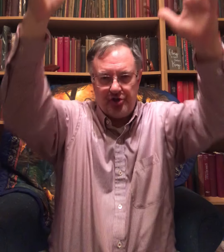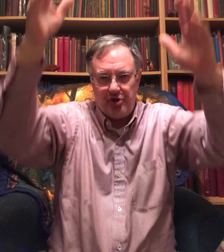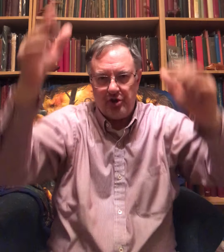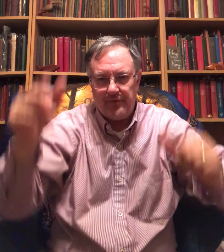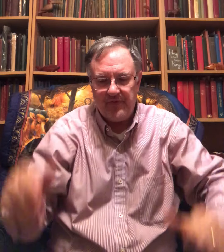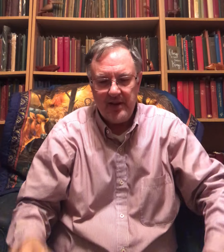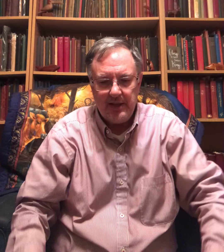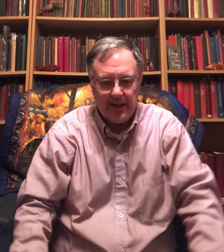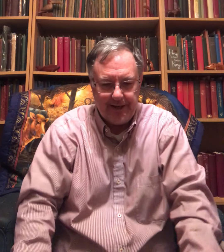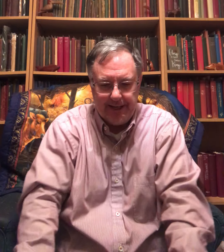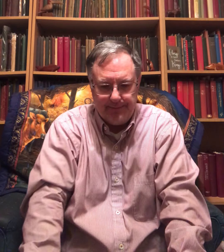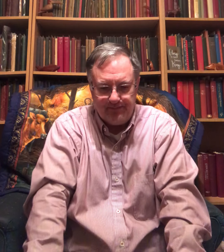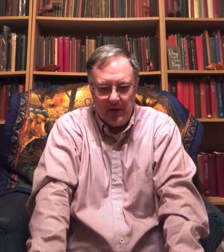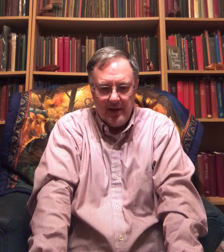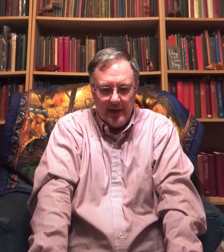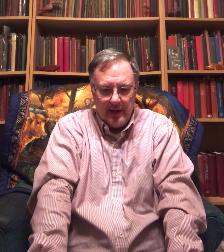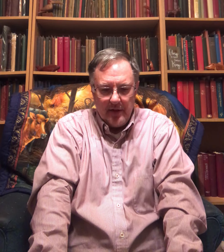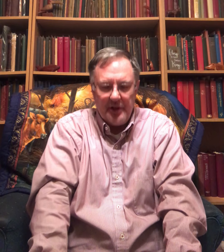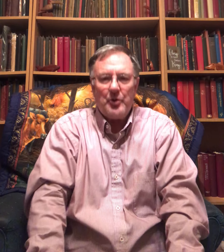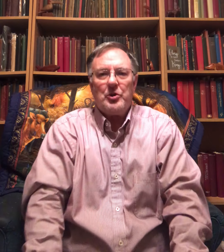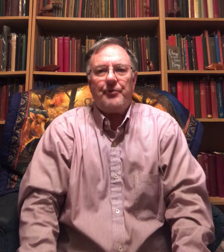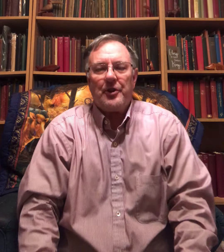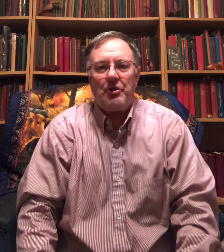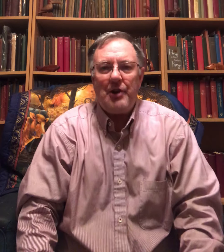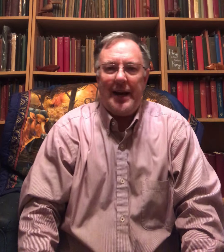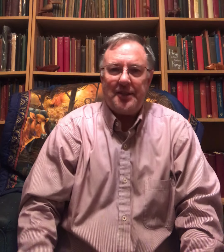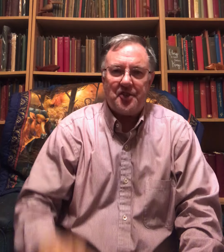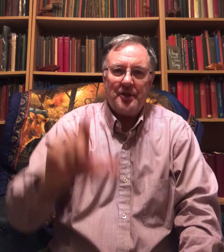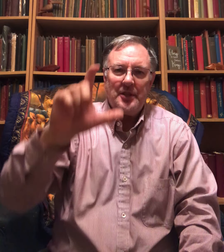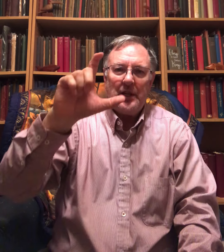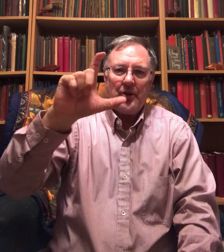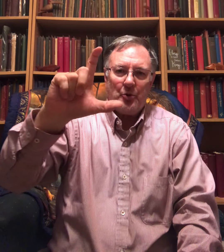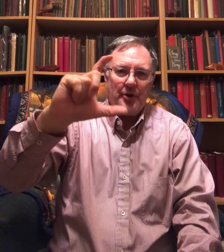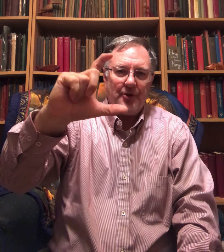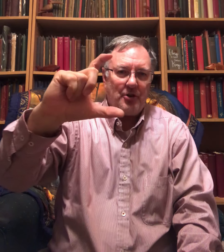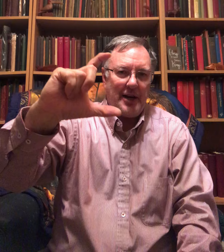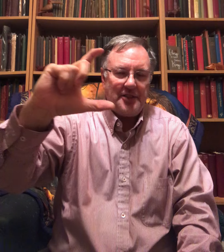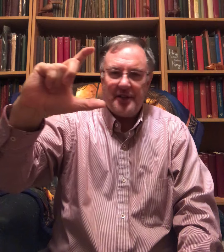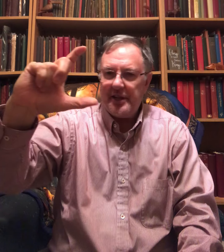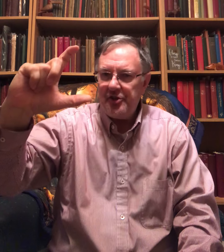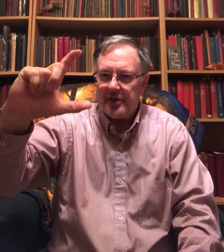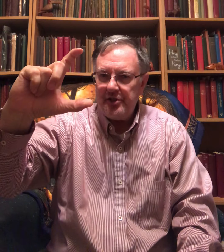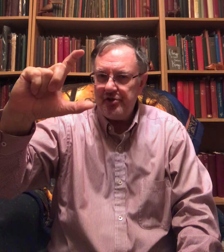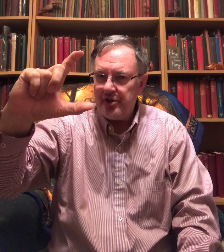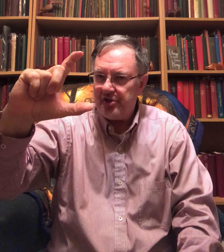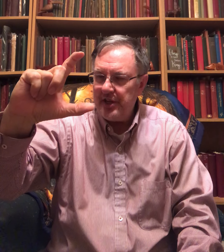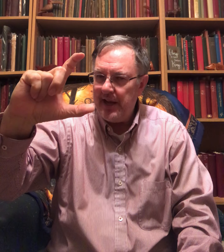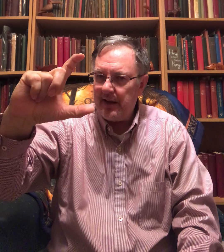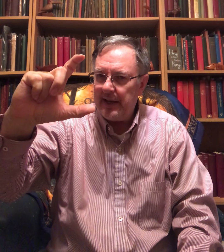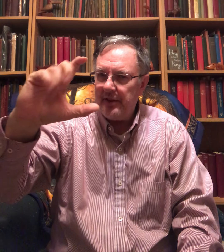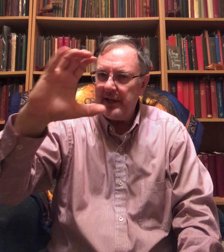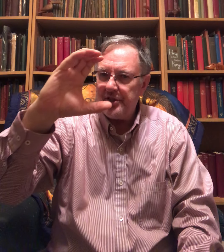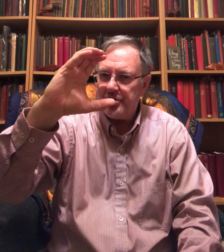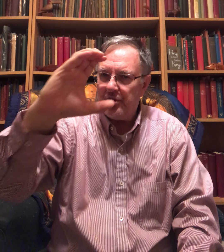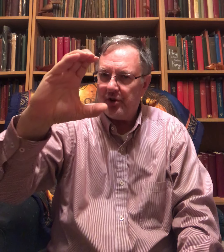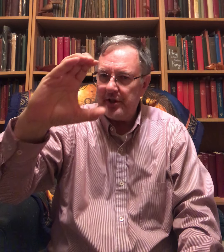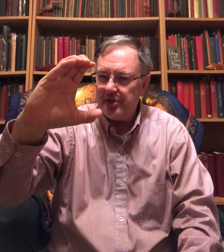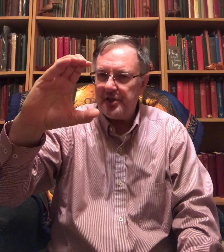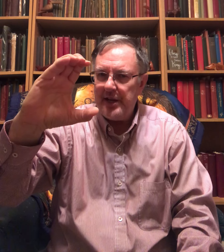Pentecostal. All right? Then the word for Christ. The word for Christ, again, you can use your C hand like this, or your C